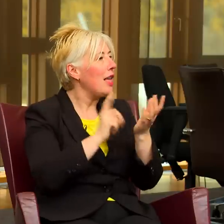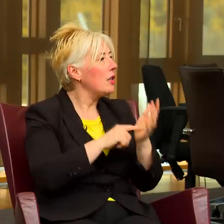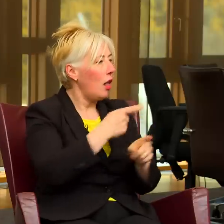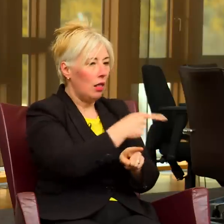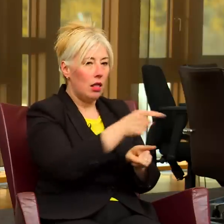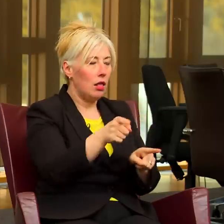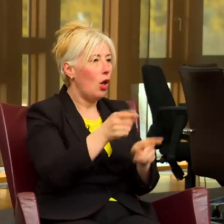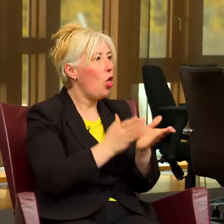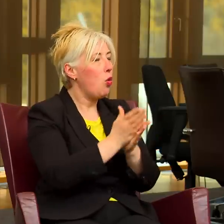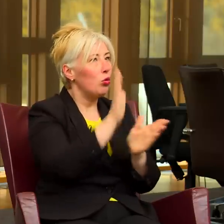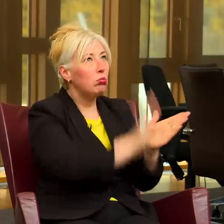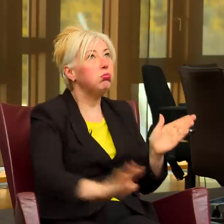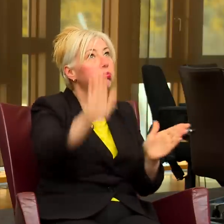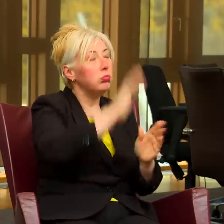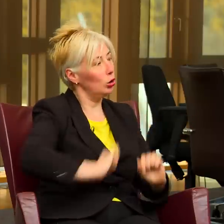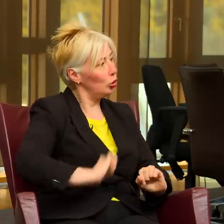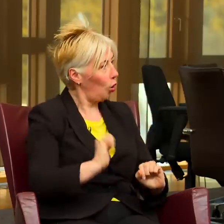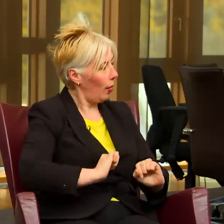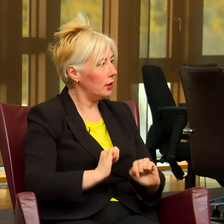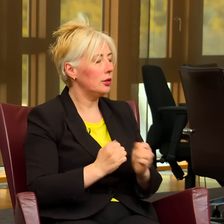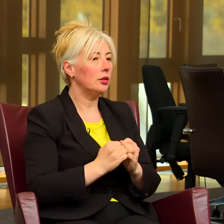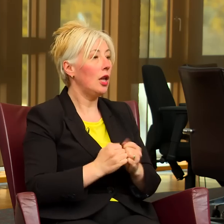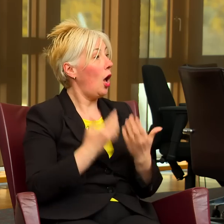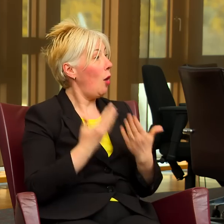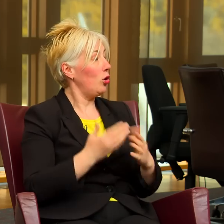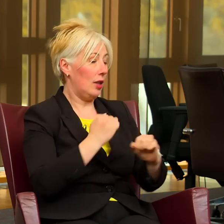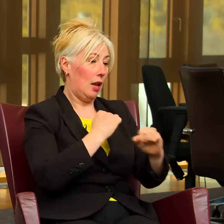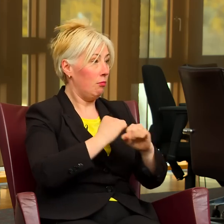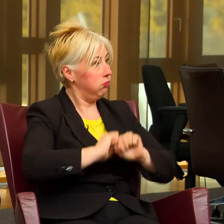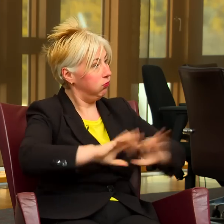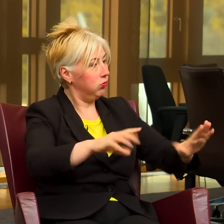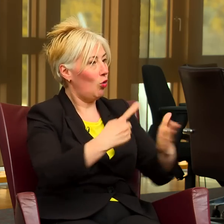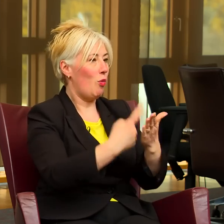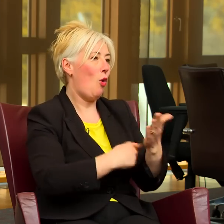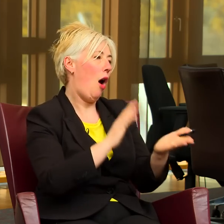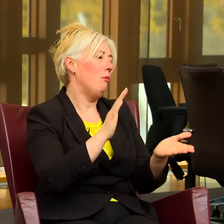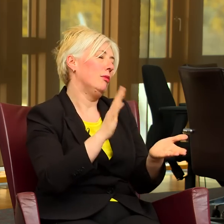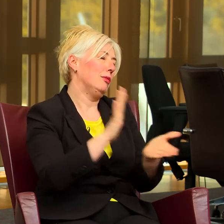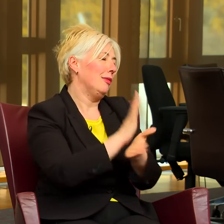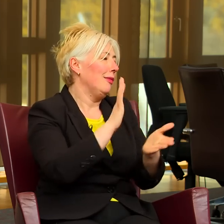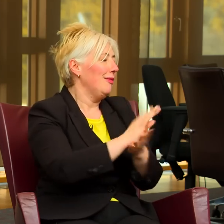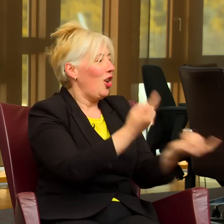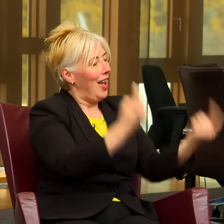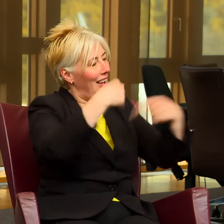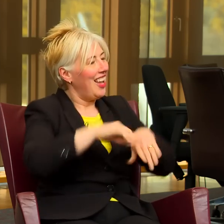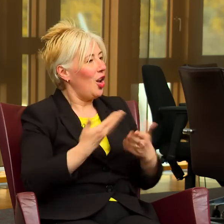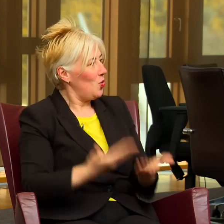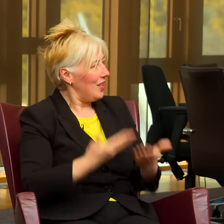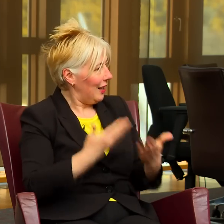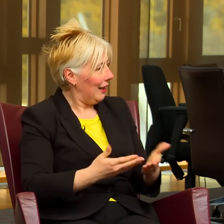and I'm delighted that you've come along to the Parliament to hear about the Bill and also to hopefully ask me some questions